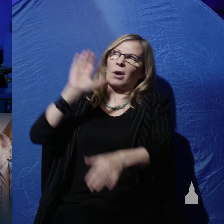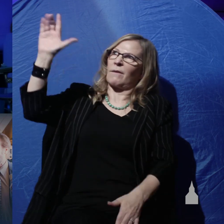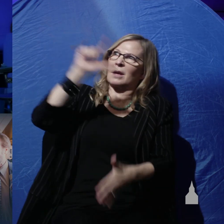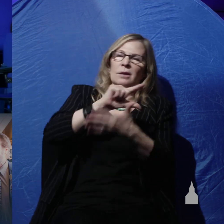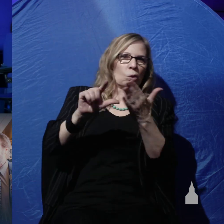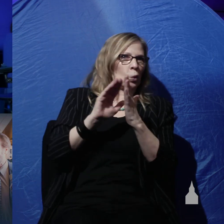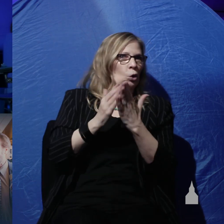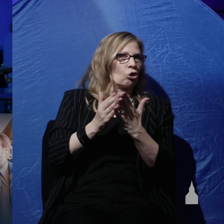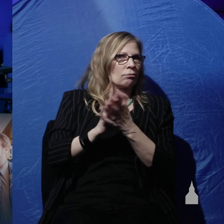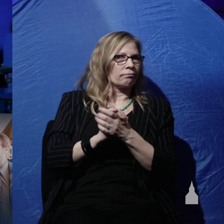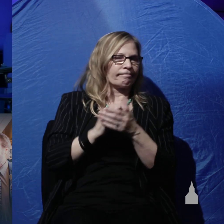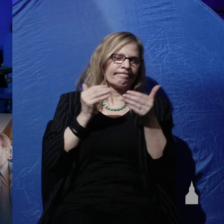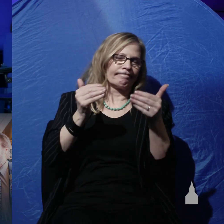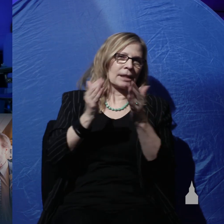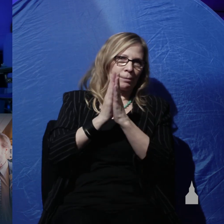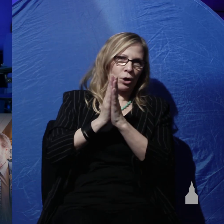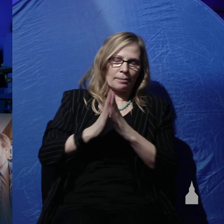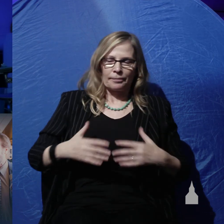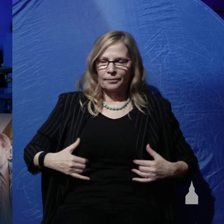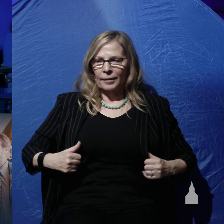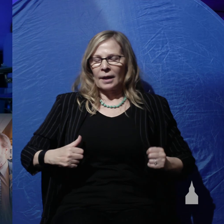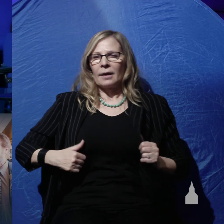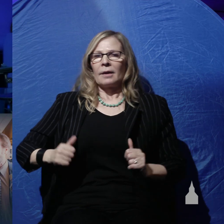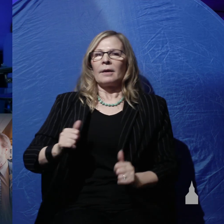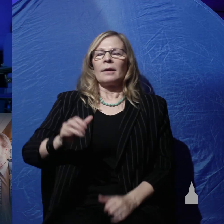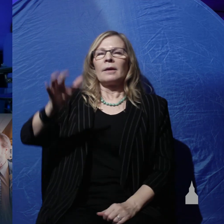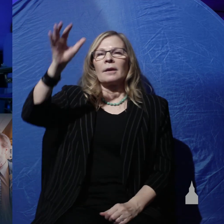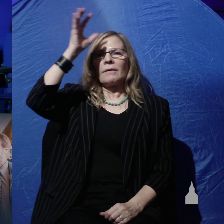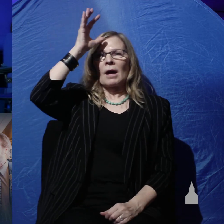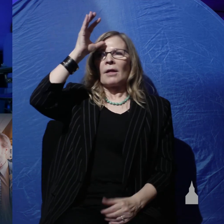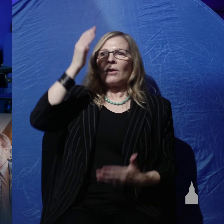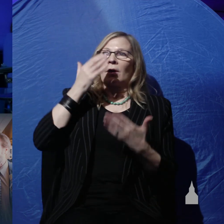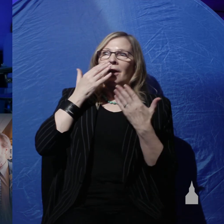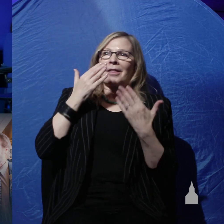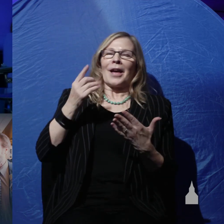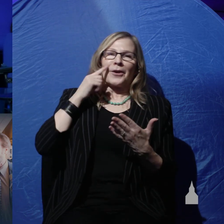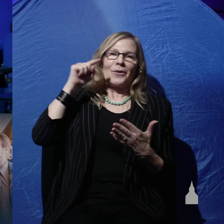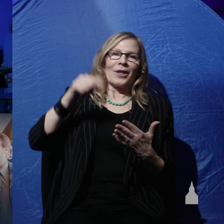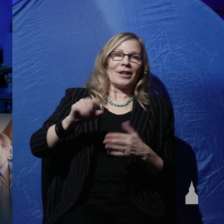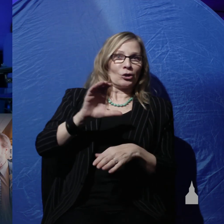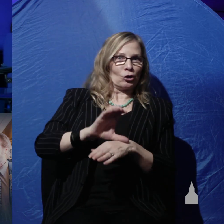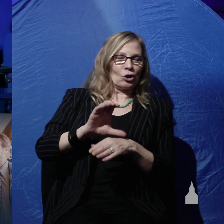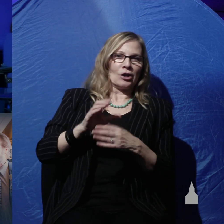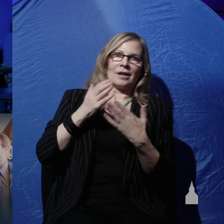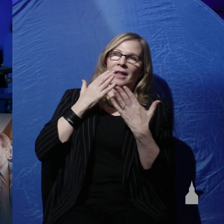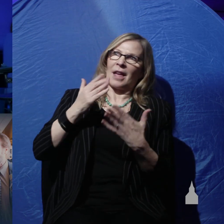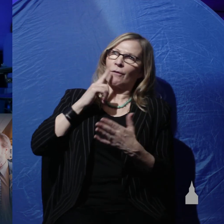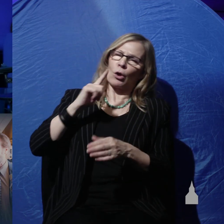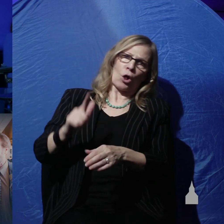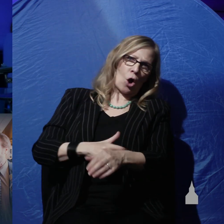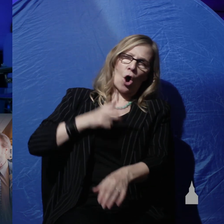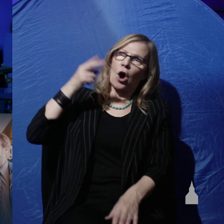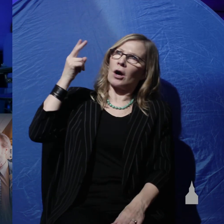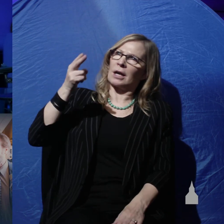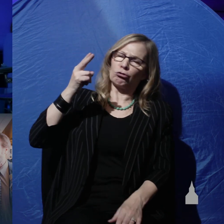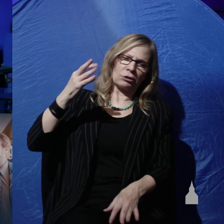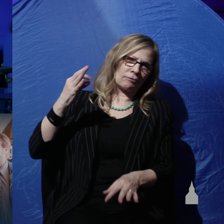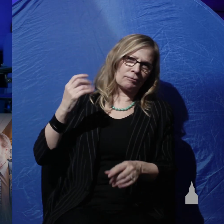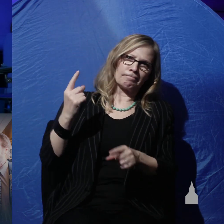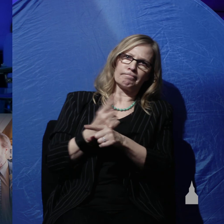father I thank you for this church I thank you for its long history of faithfulness to your word and I pray